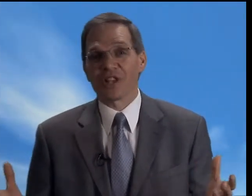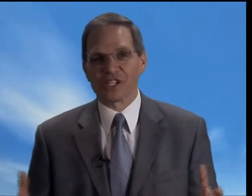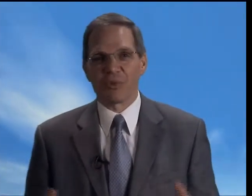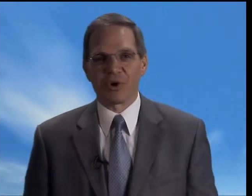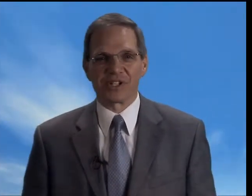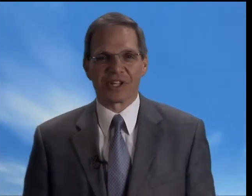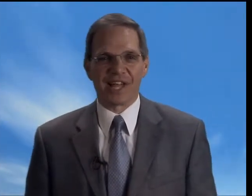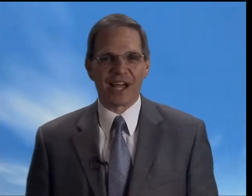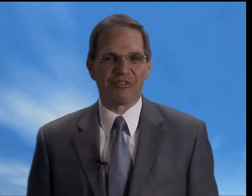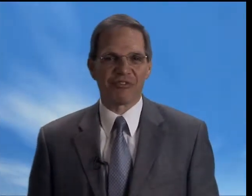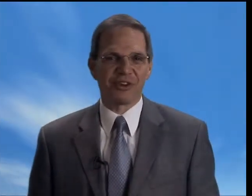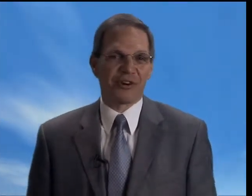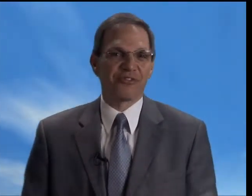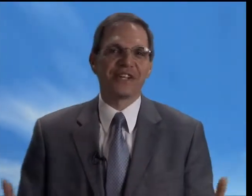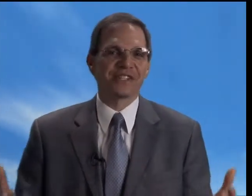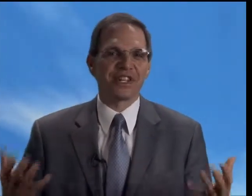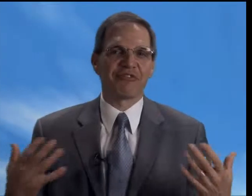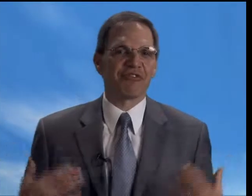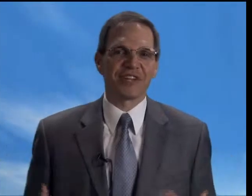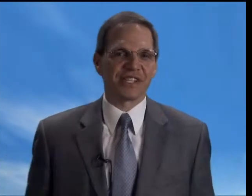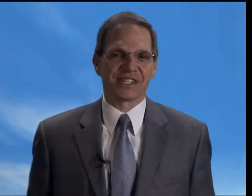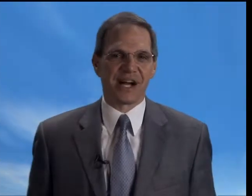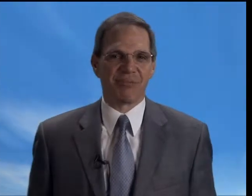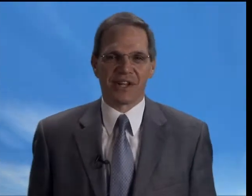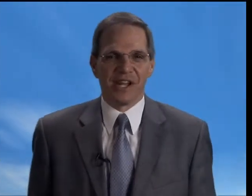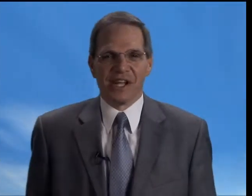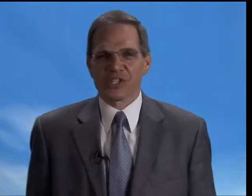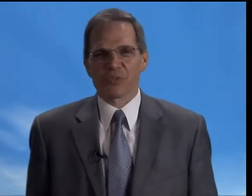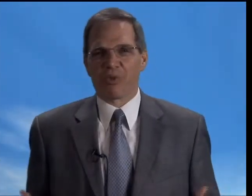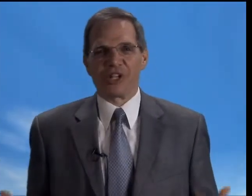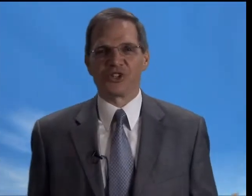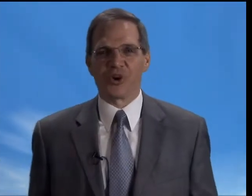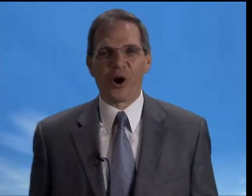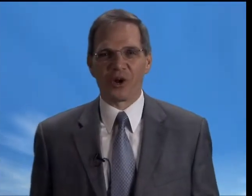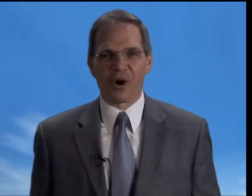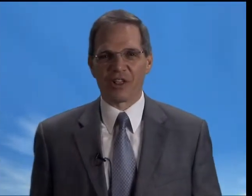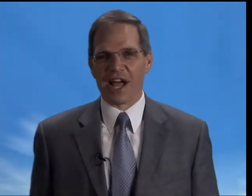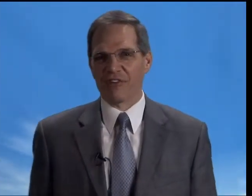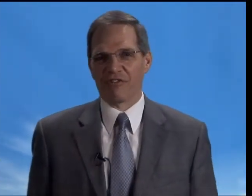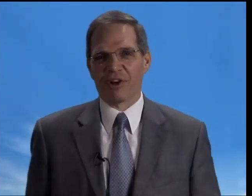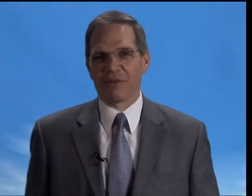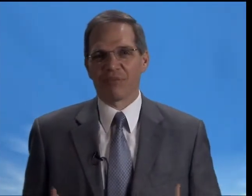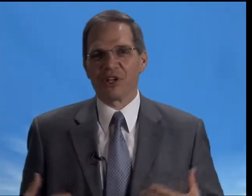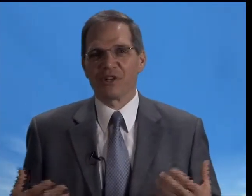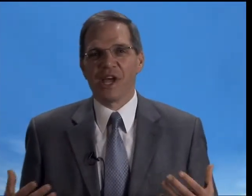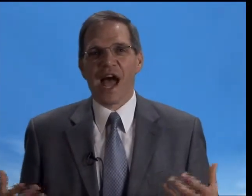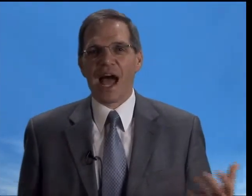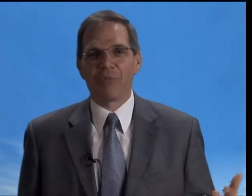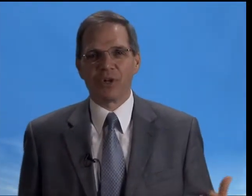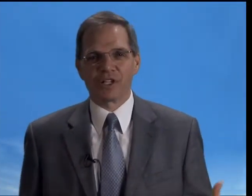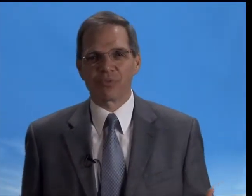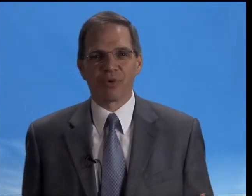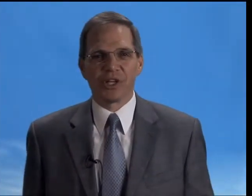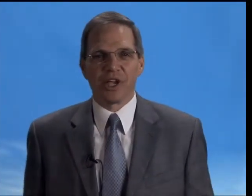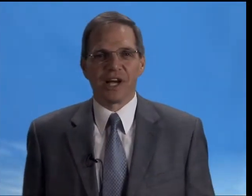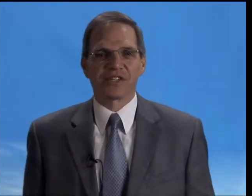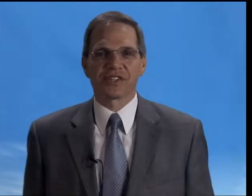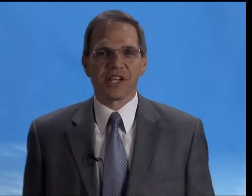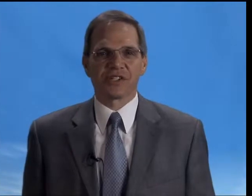experience in life. There are things that fill us up, that just bring joy to our life, bring happiness, bring a sense